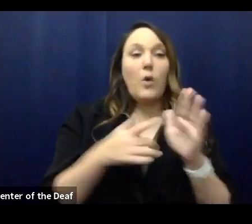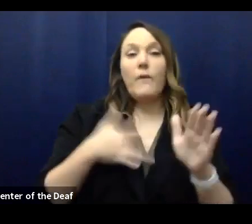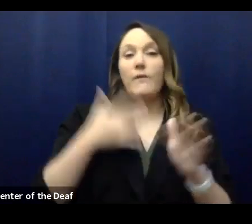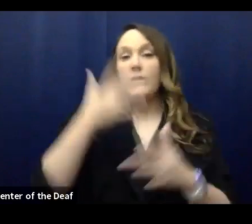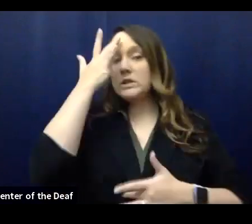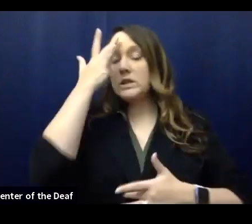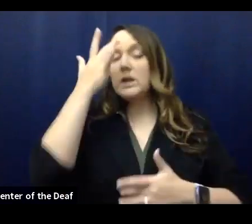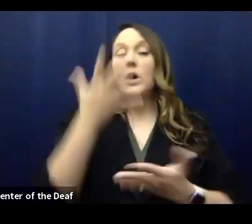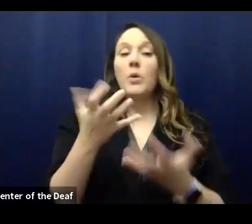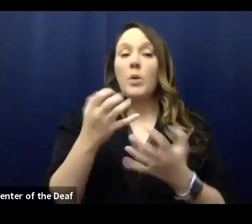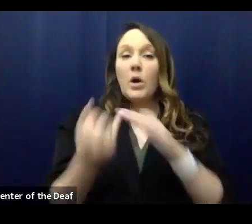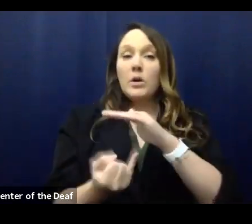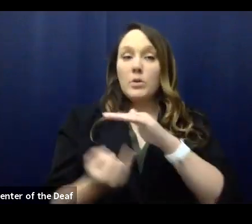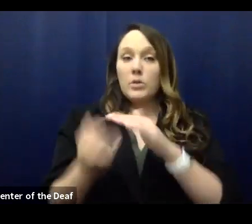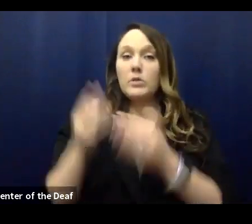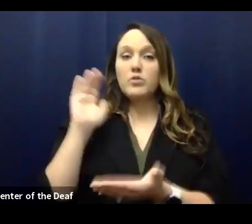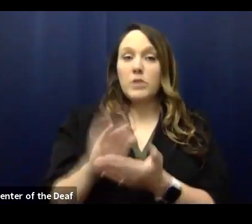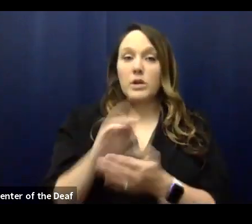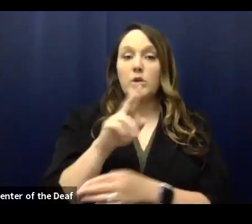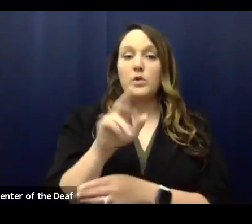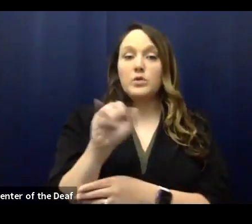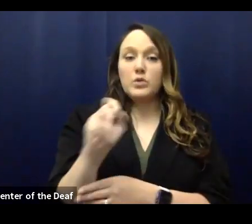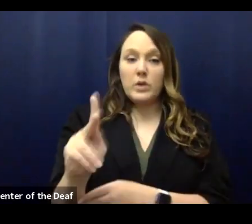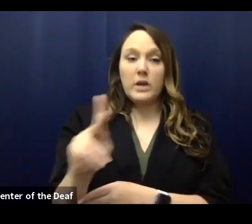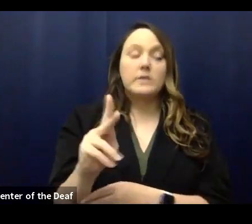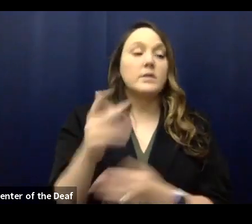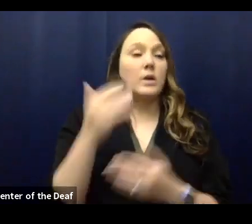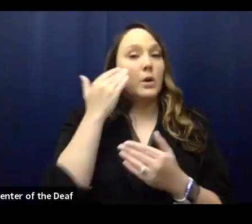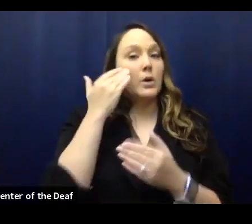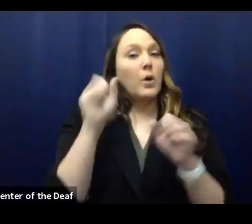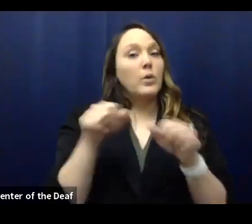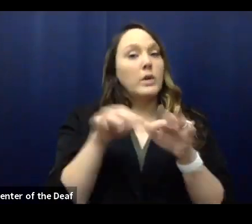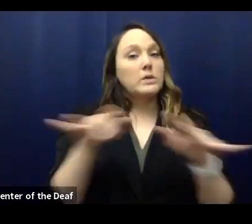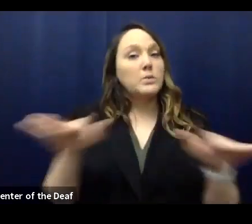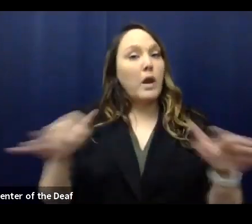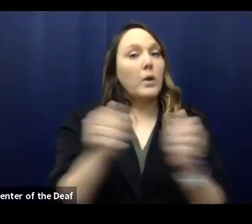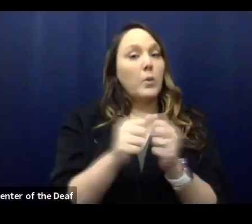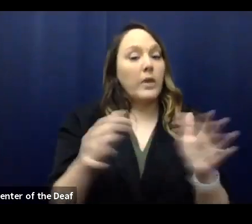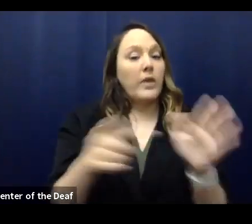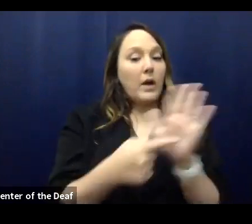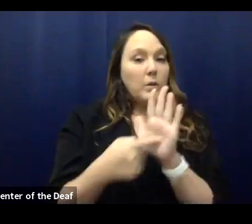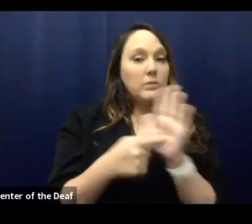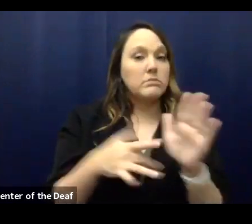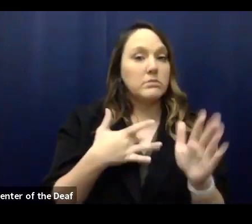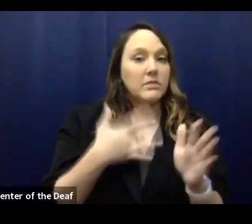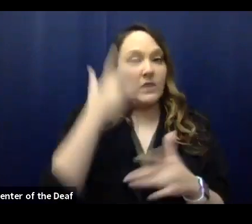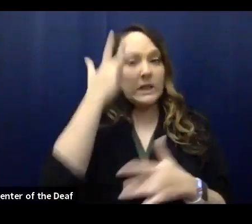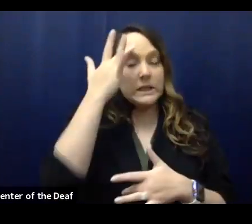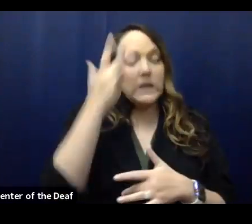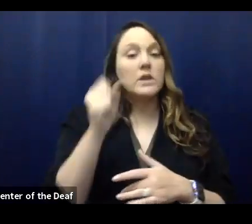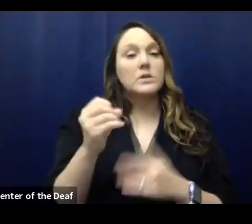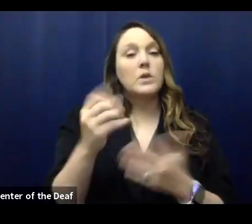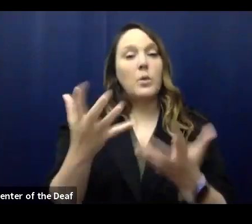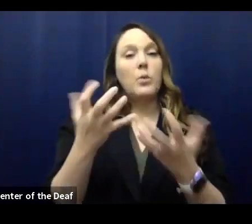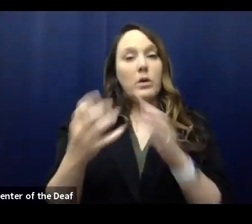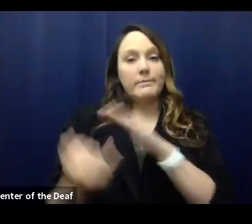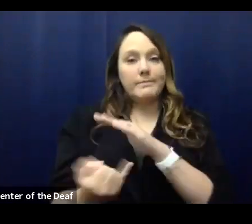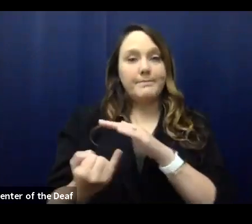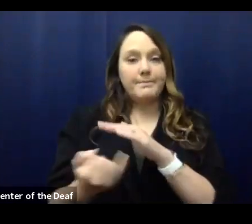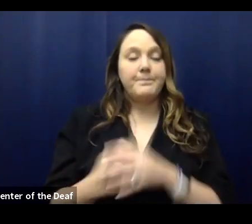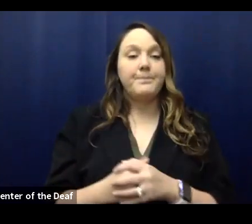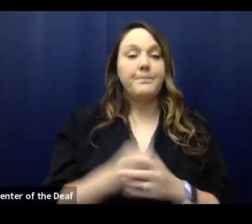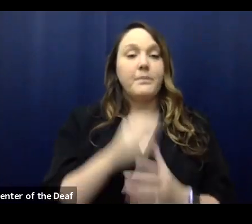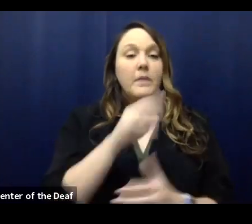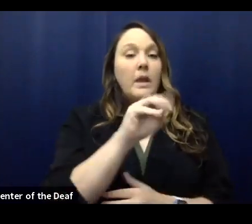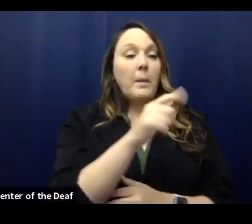reduce the risk. We know there's asymptomatic spread or pre-symptomatic spread. So if you get a test, we really want you to quarantine. From Megan with